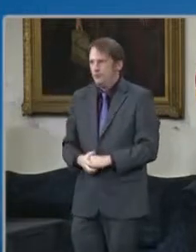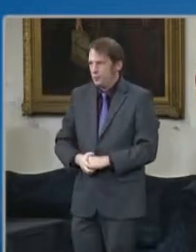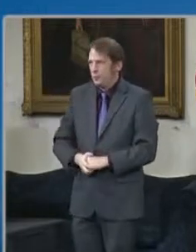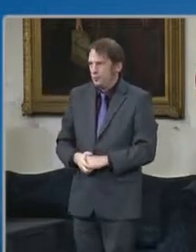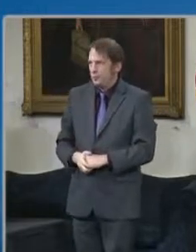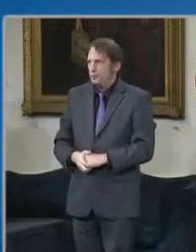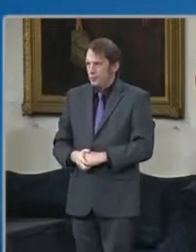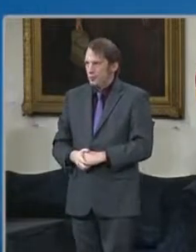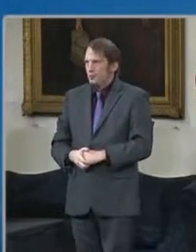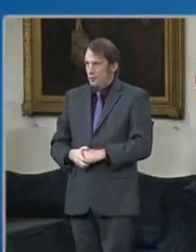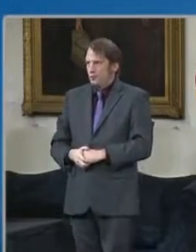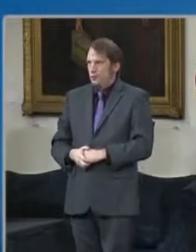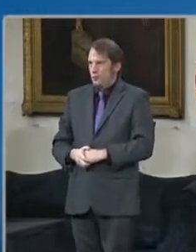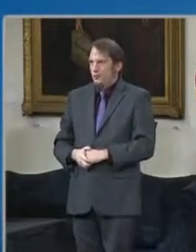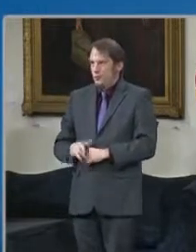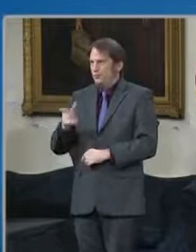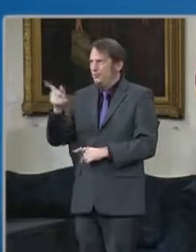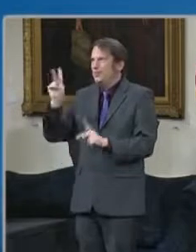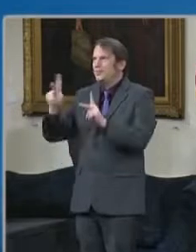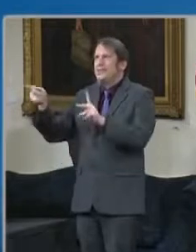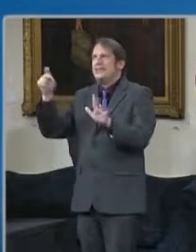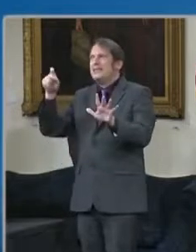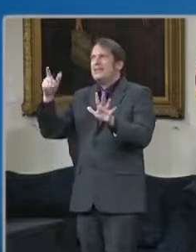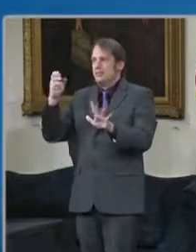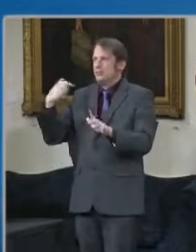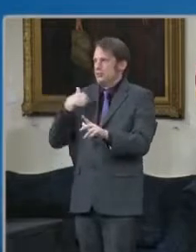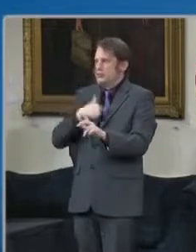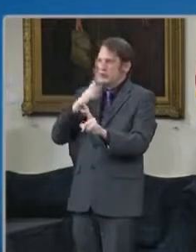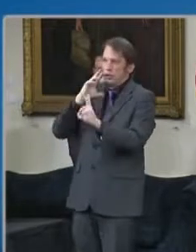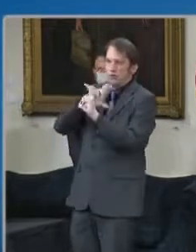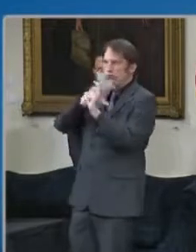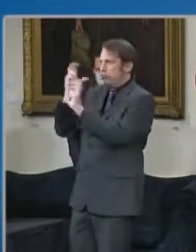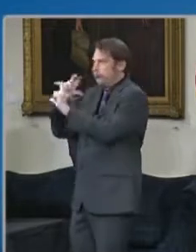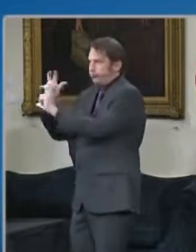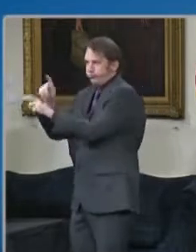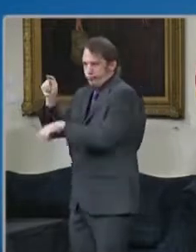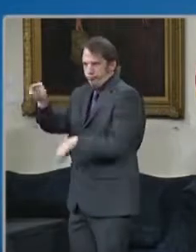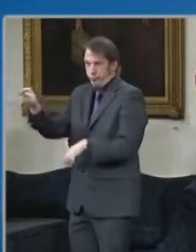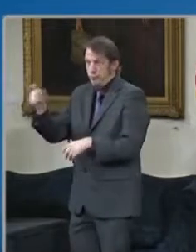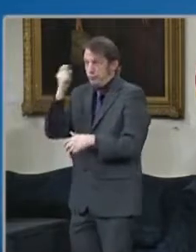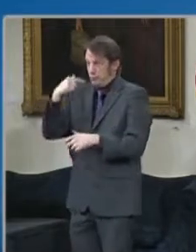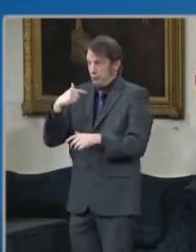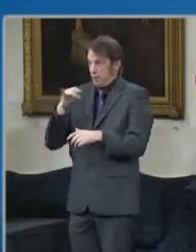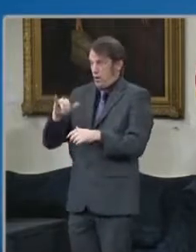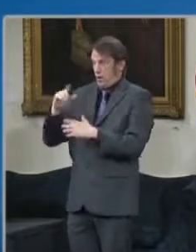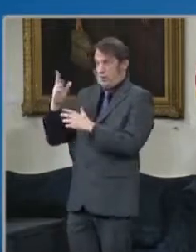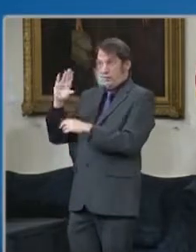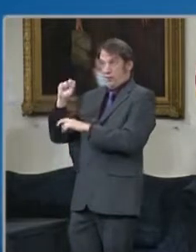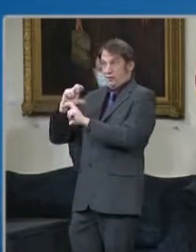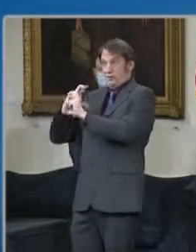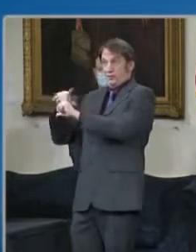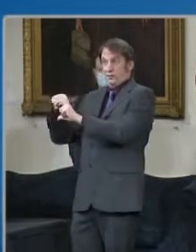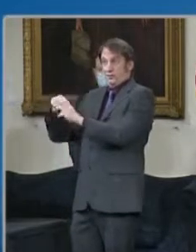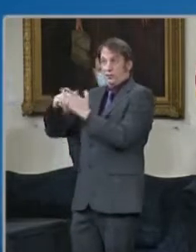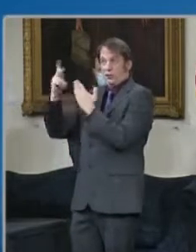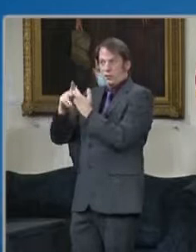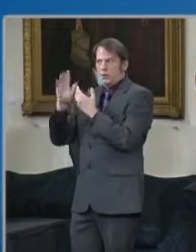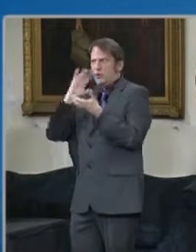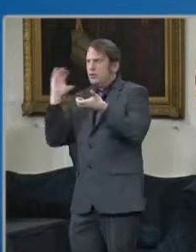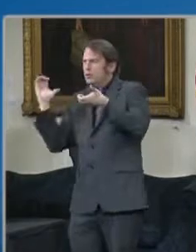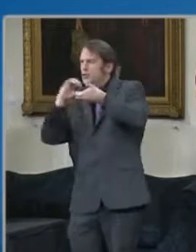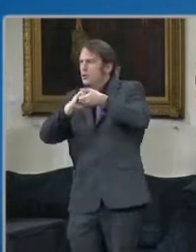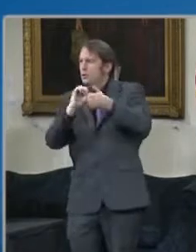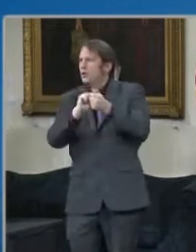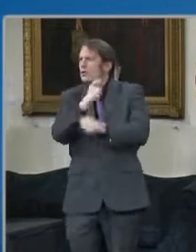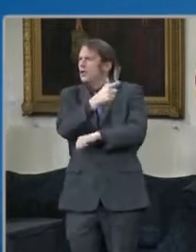These vehicles were obtained through a partnership agreement with the and the vaccine equity task force. And I have to give a shout out to the Maryland Army National